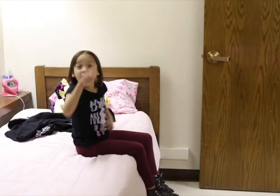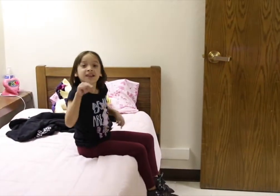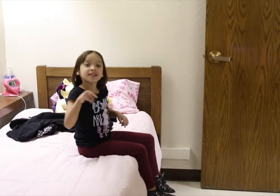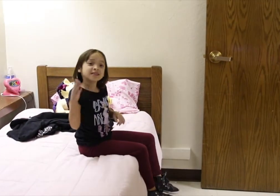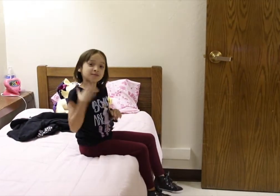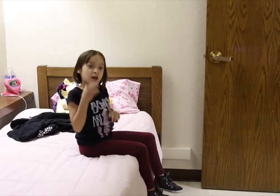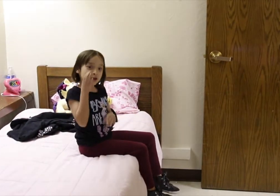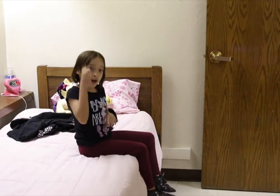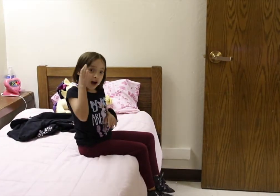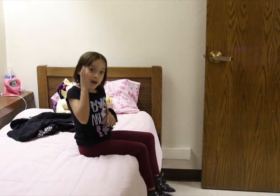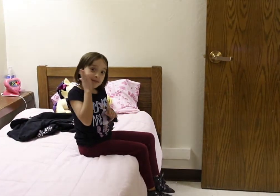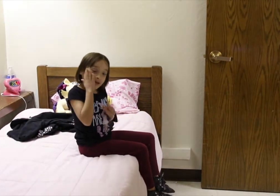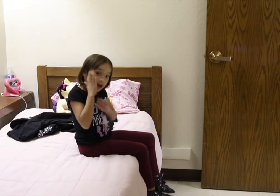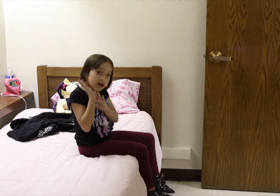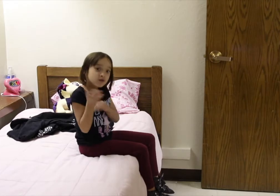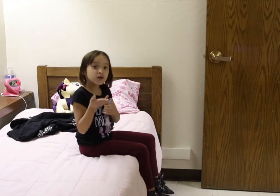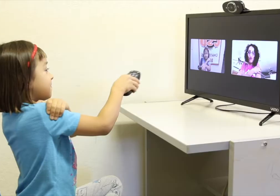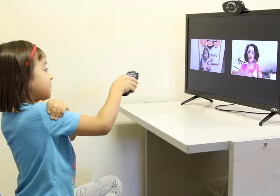Hi, this is my cottage bedroom.